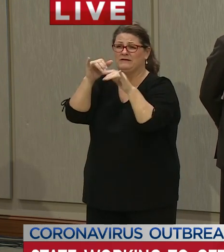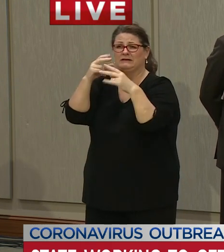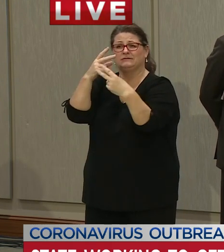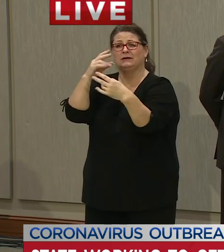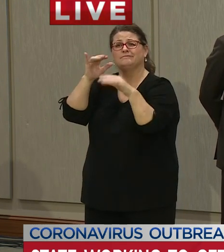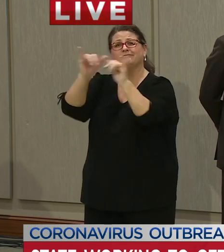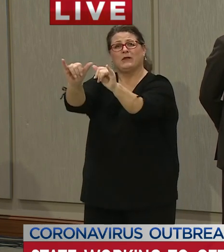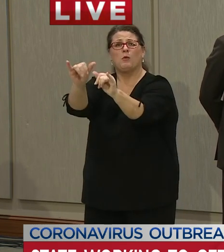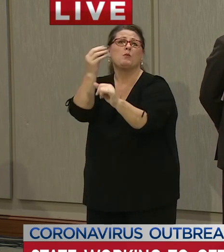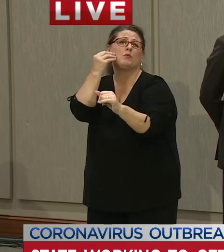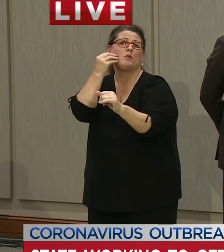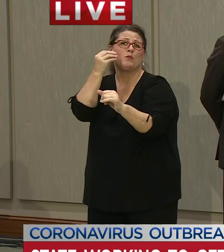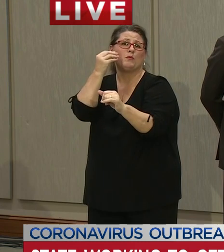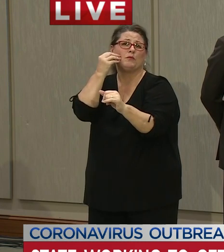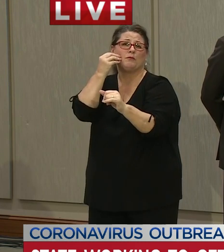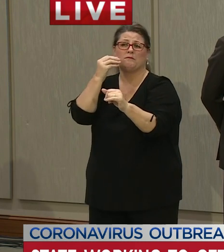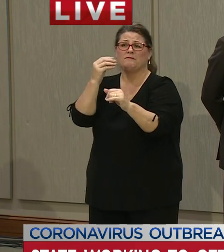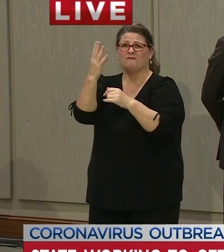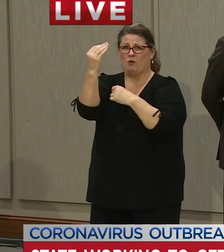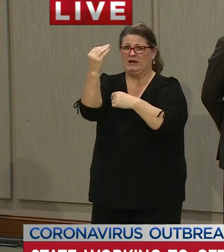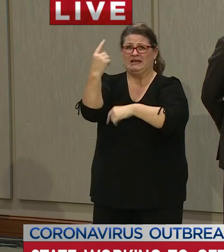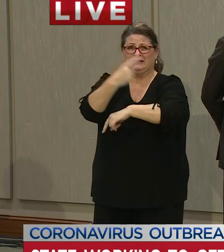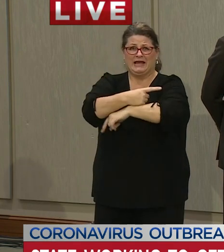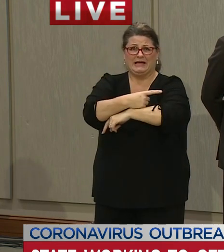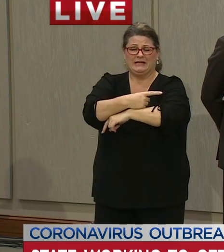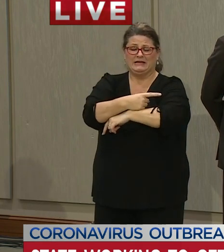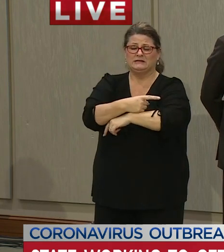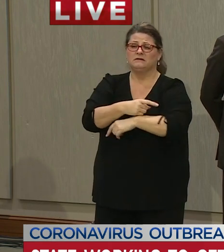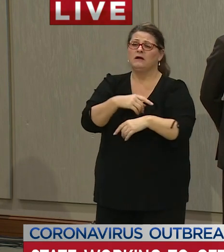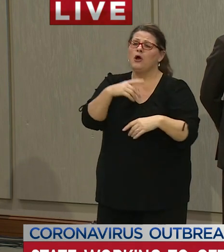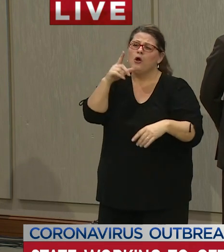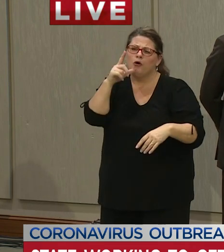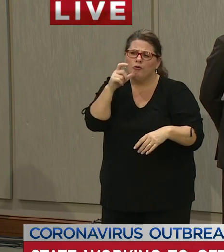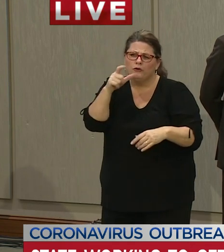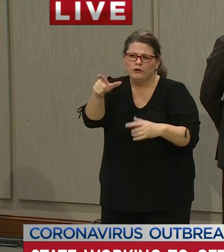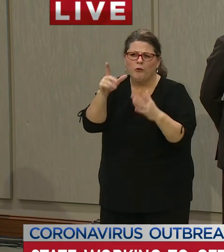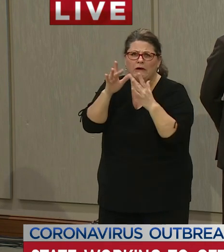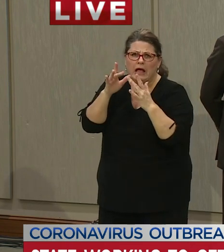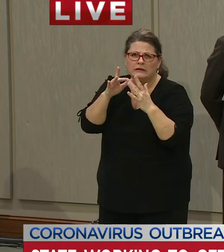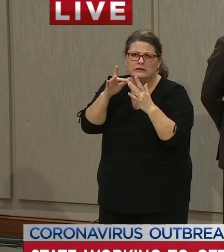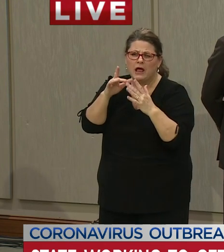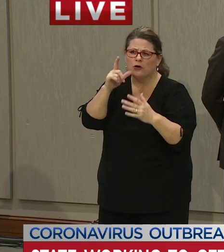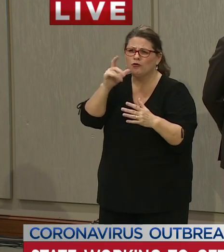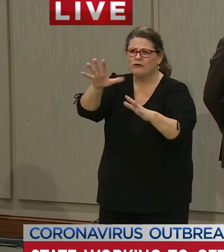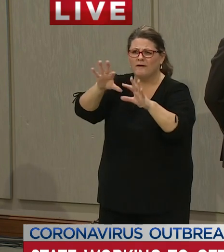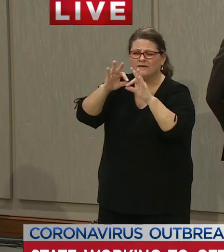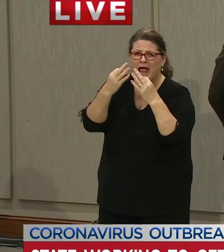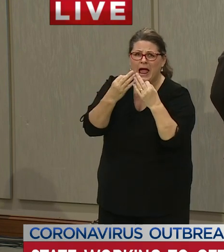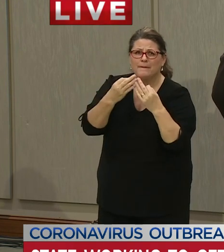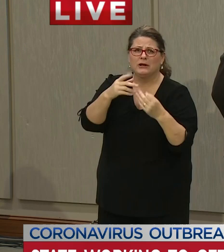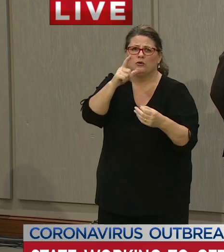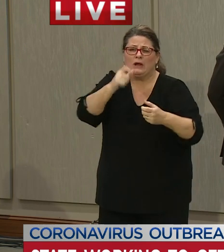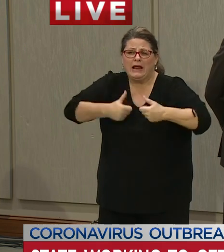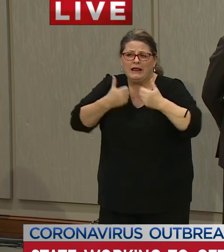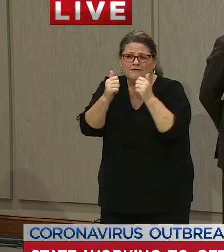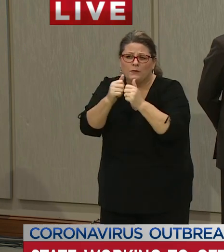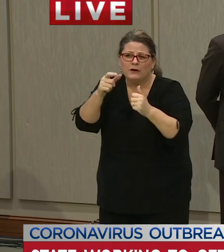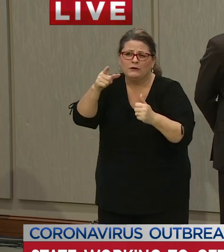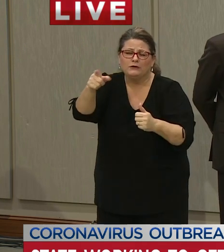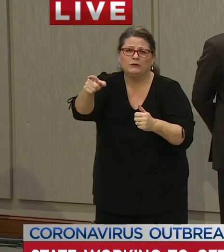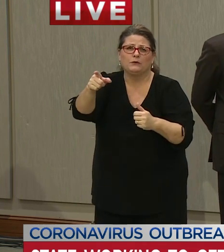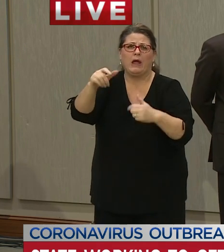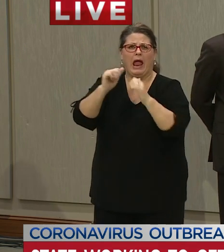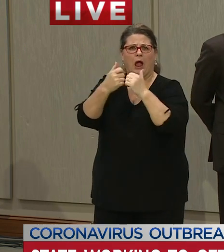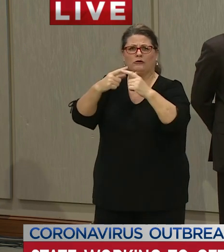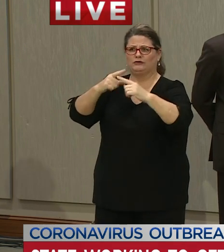they will ask about family members who have you been in contact with because we want to keep the people around you safe as well and